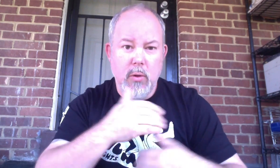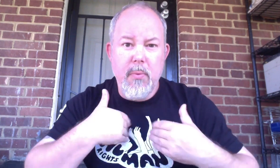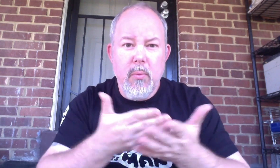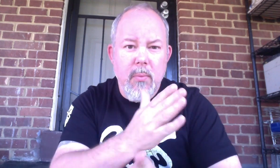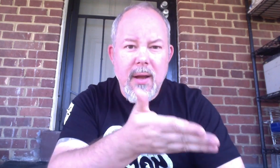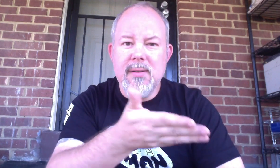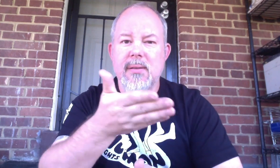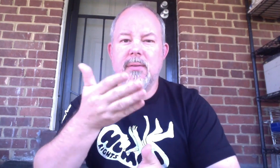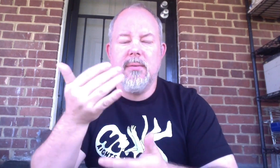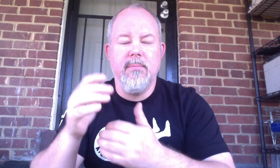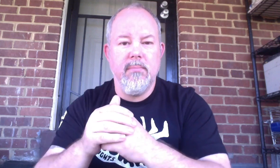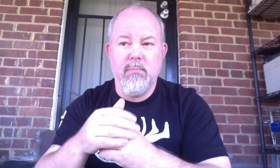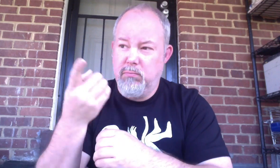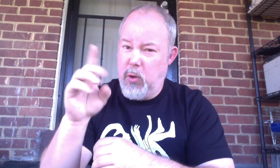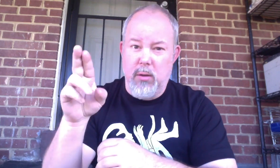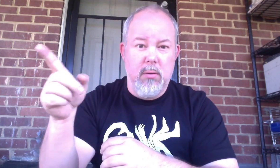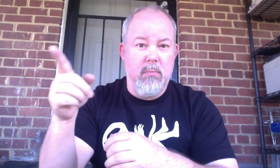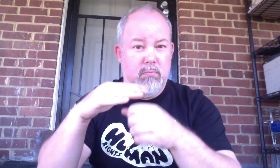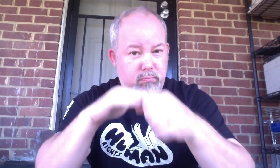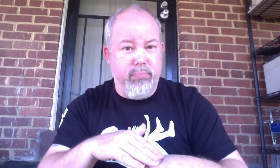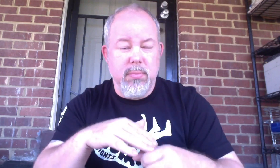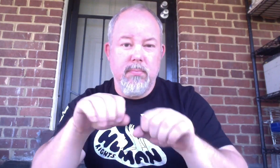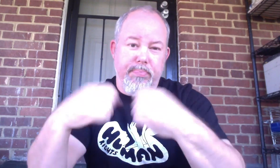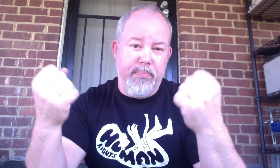I don't know.